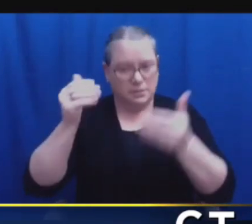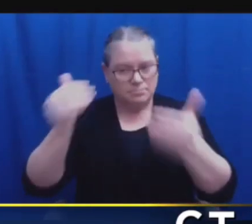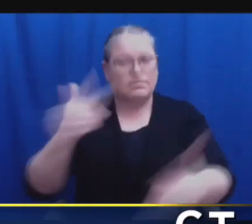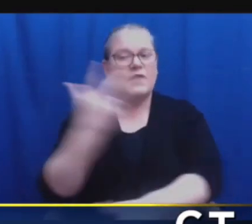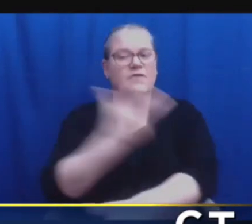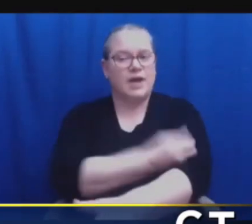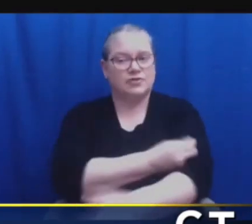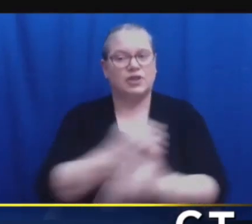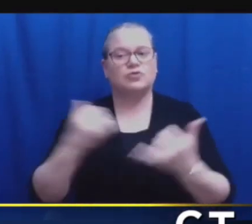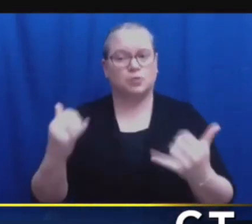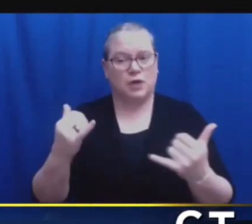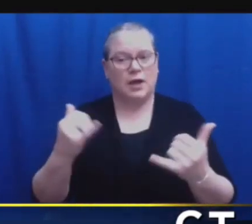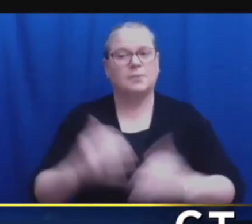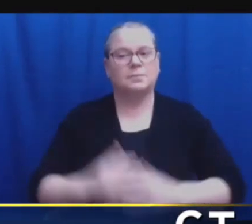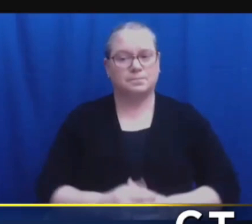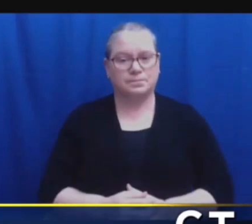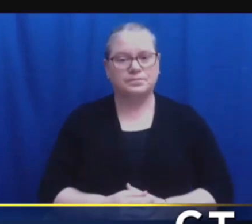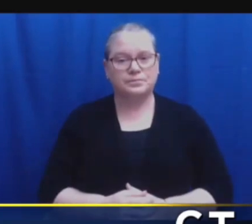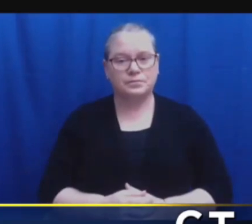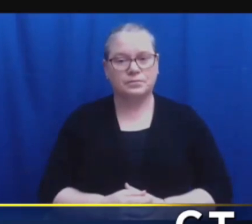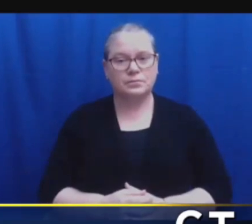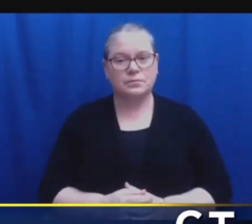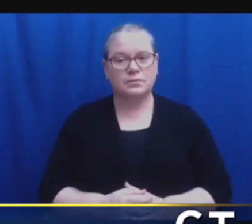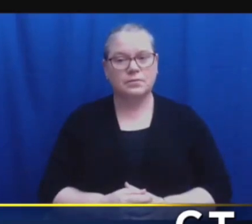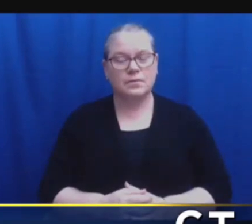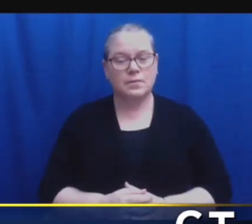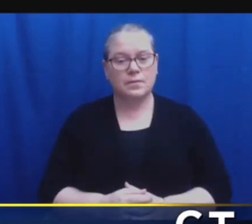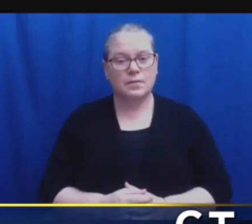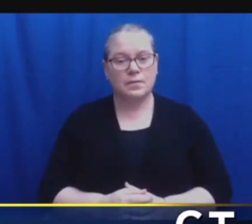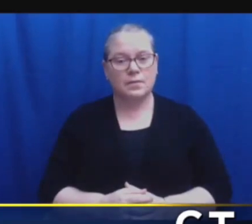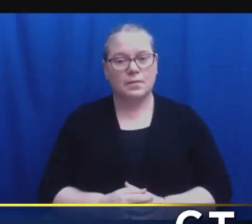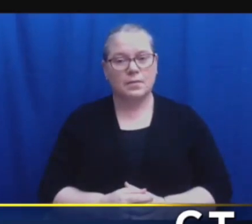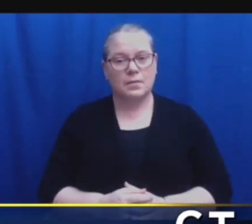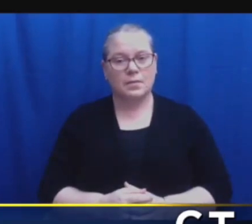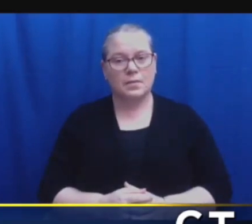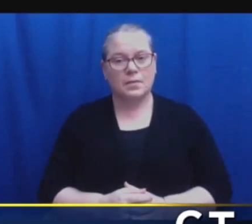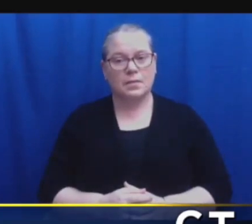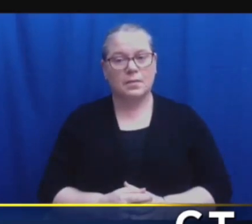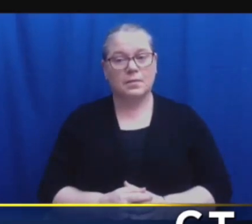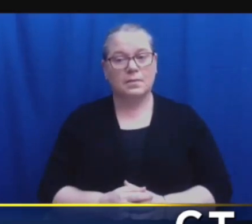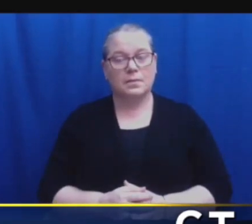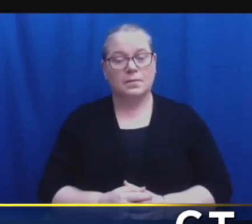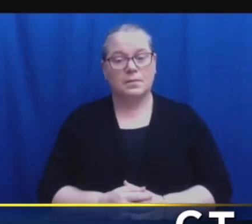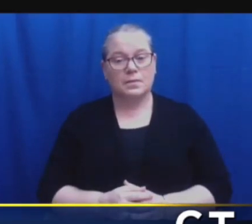Any other questions? Please use the hand raise function using Microsoft Teams.